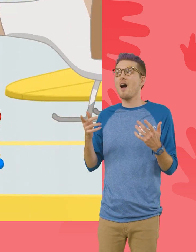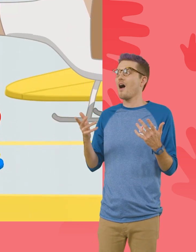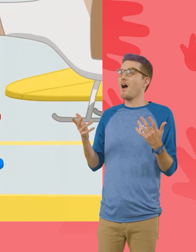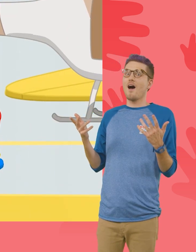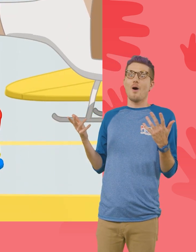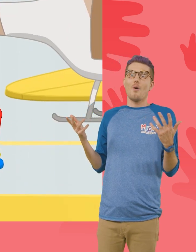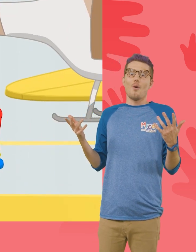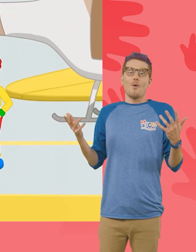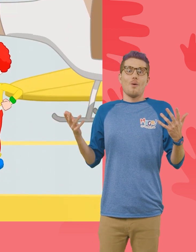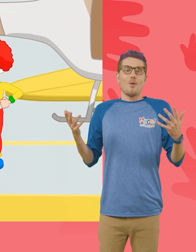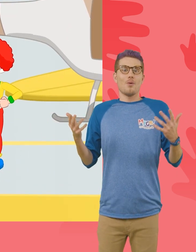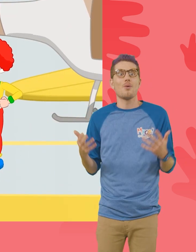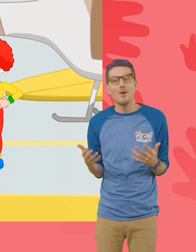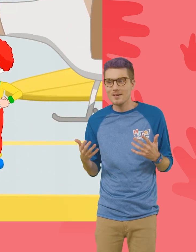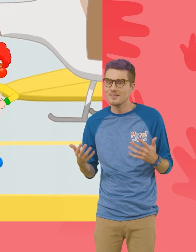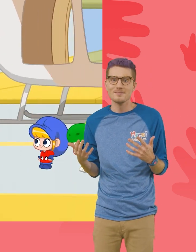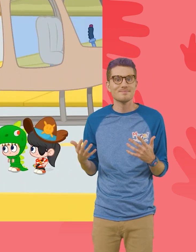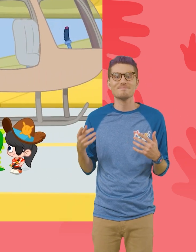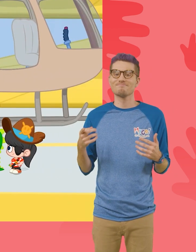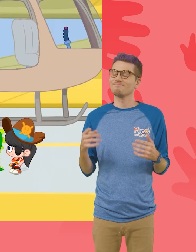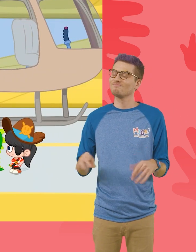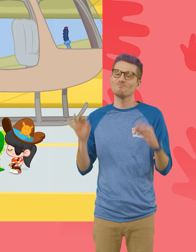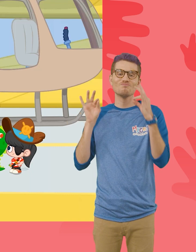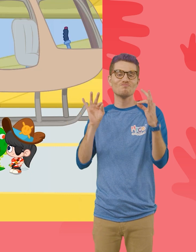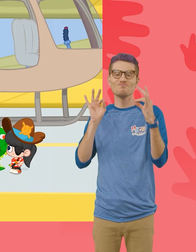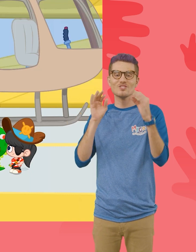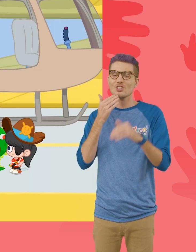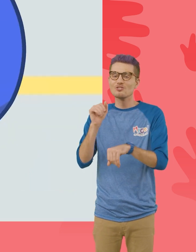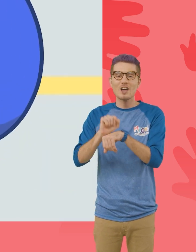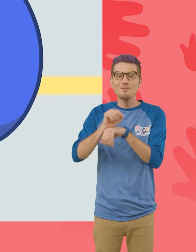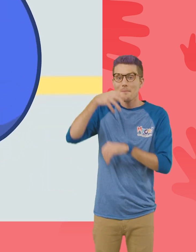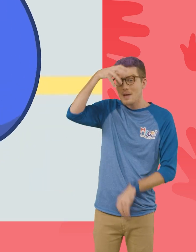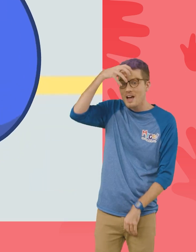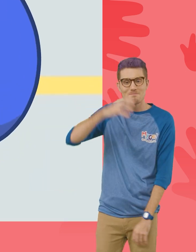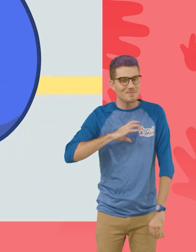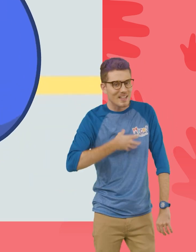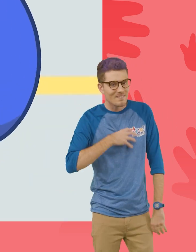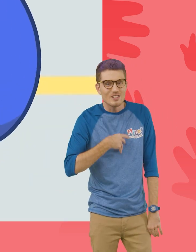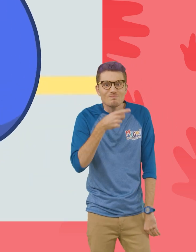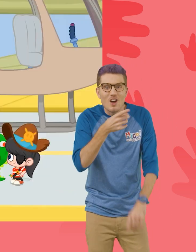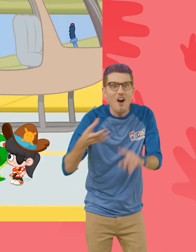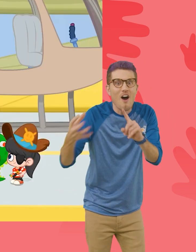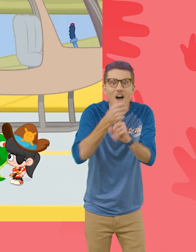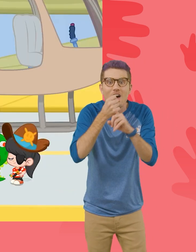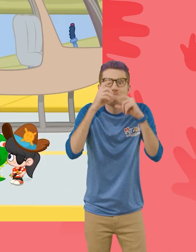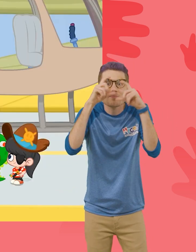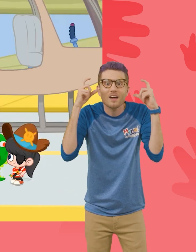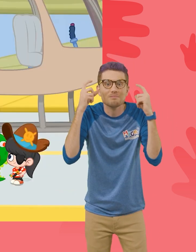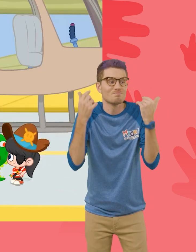Morphle, use your Well done, Mila and Morphle! You caught the bandits, and now everyone can get back